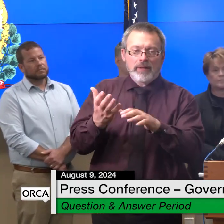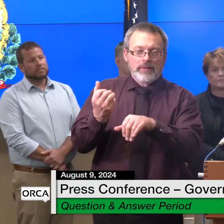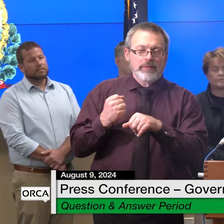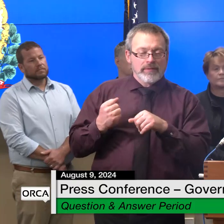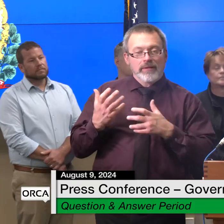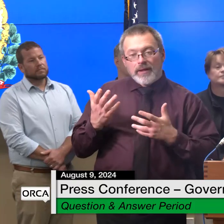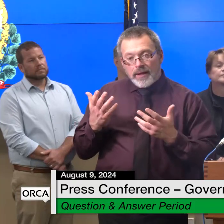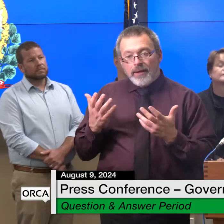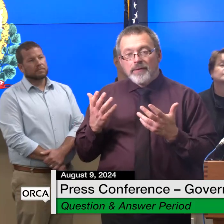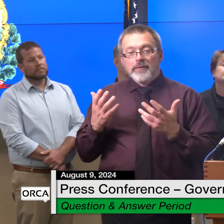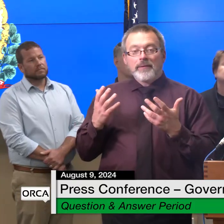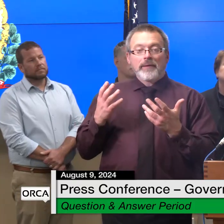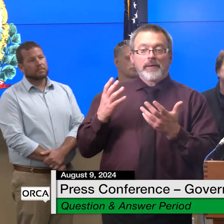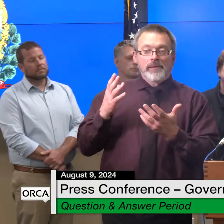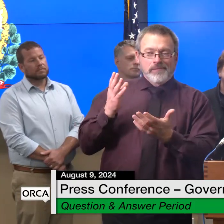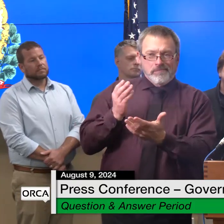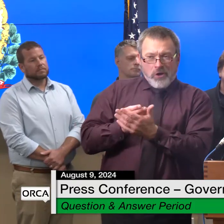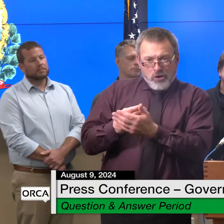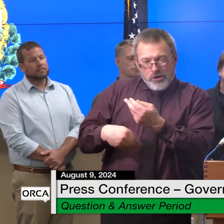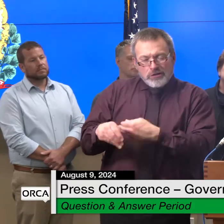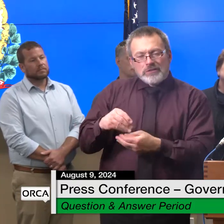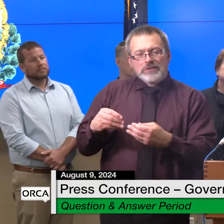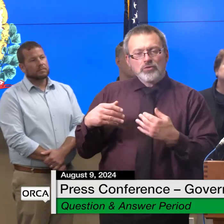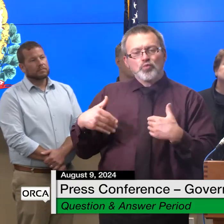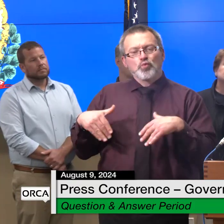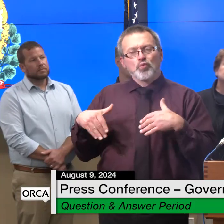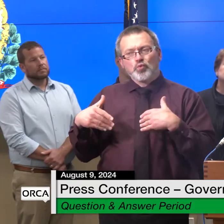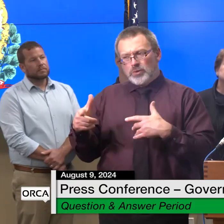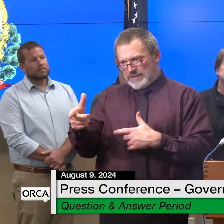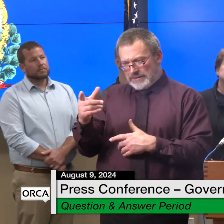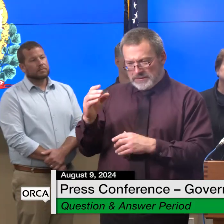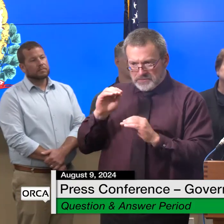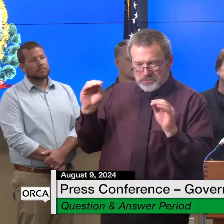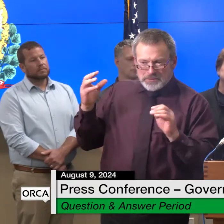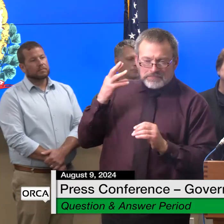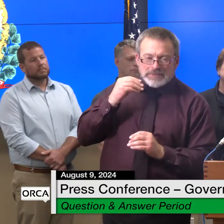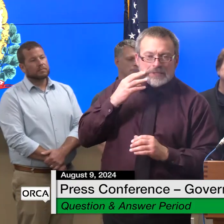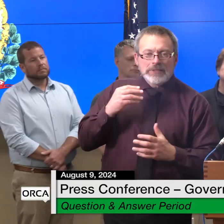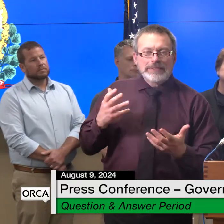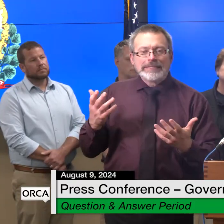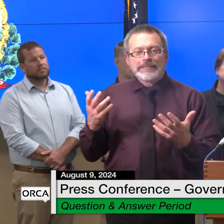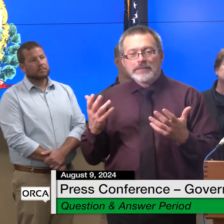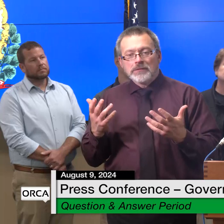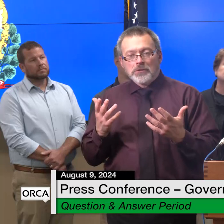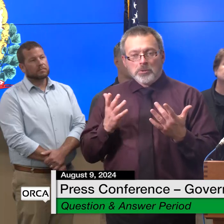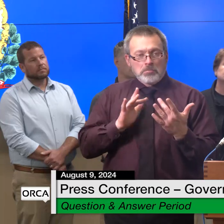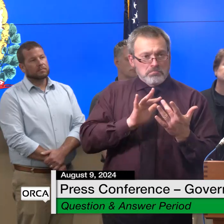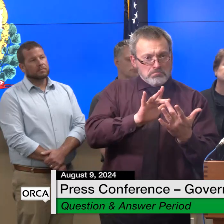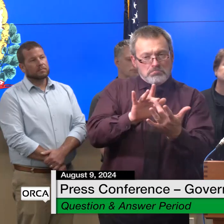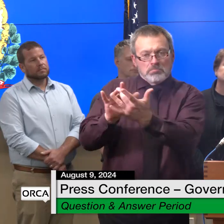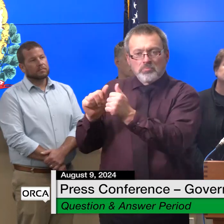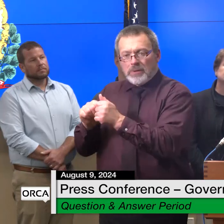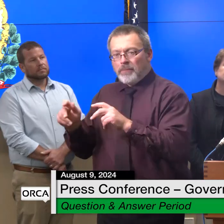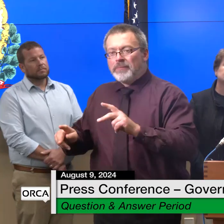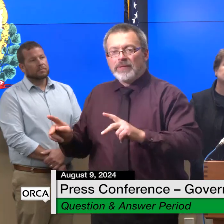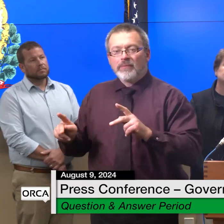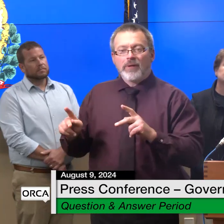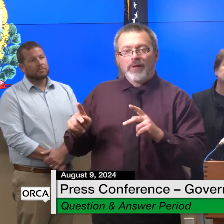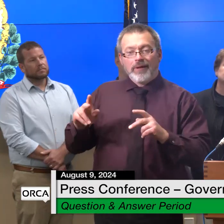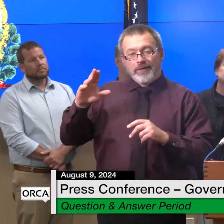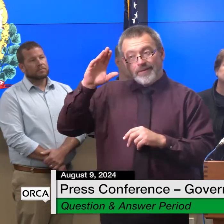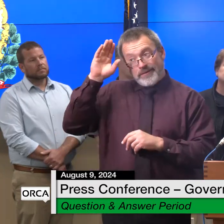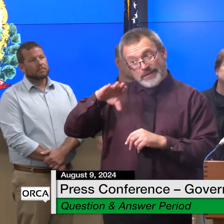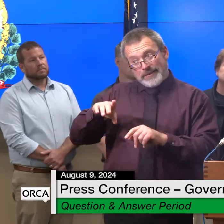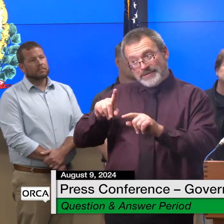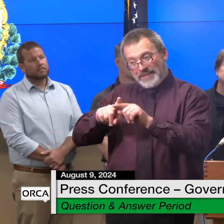budgets and so forth and actually interacting with constituents in a much different way than some of the others who have been